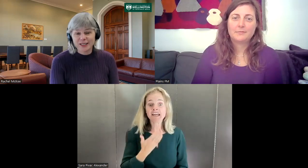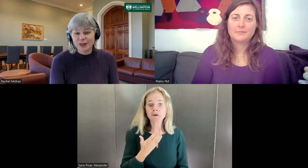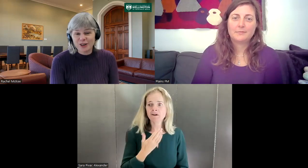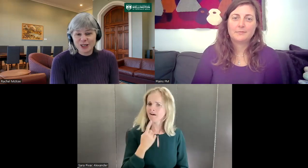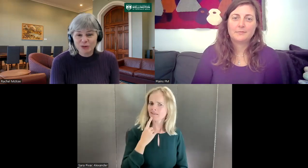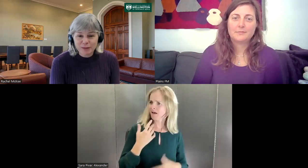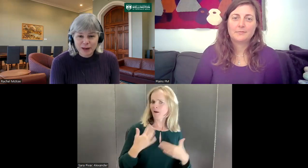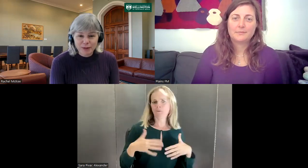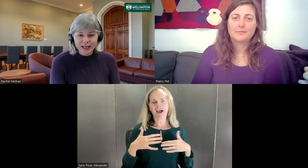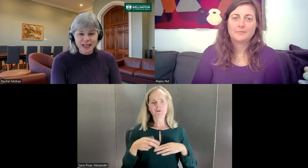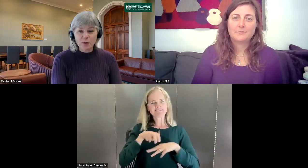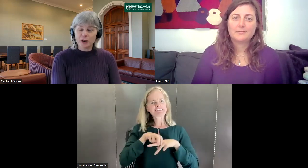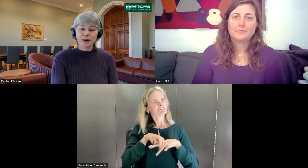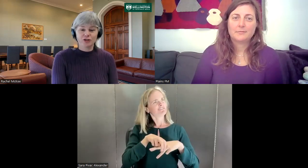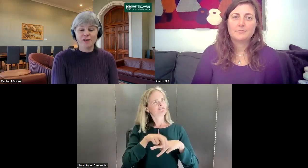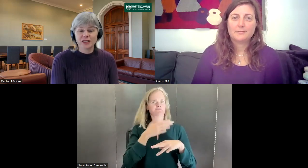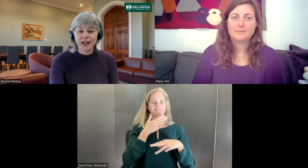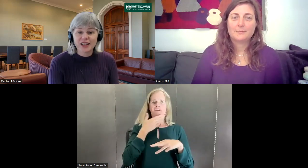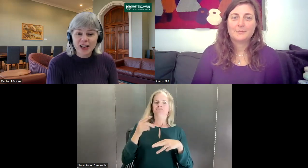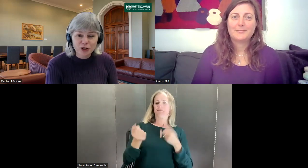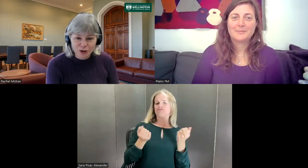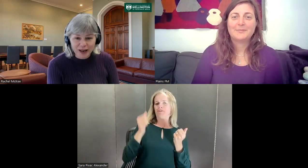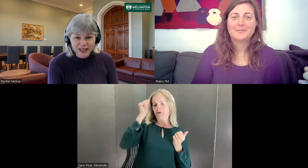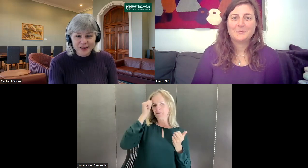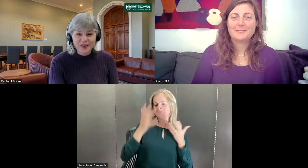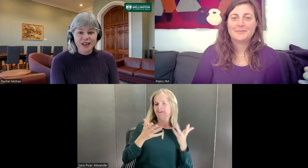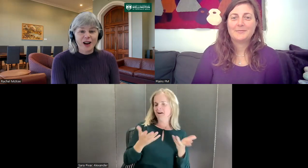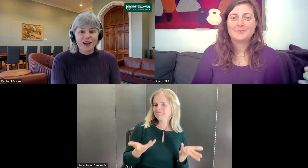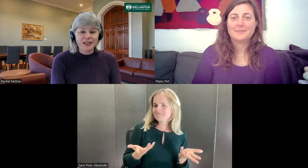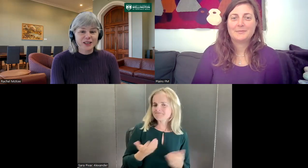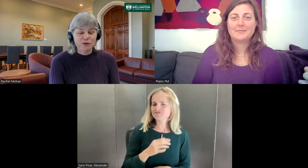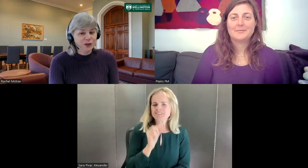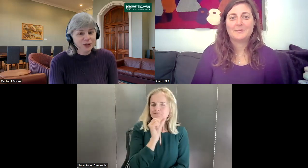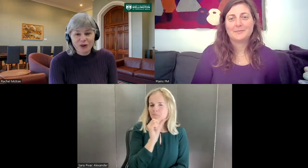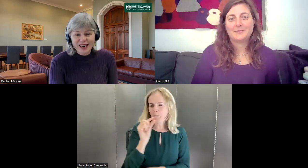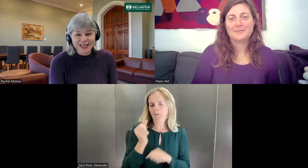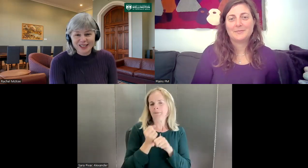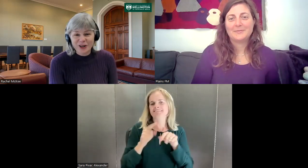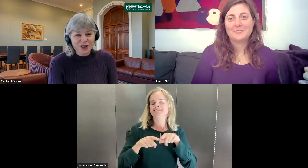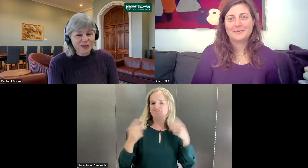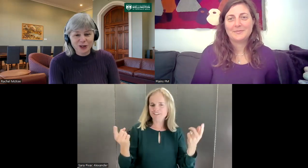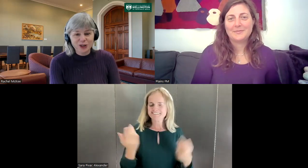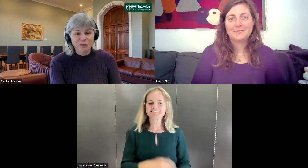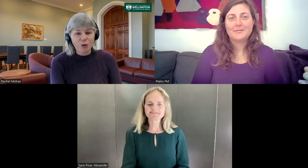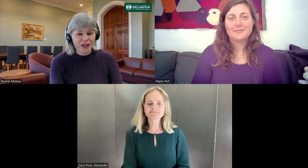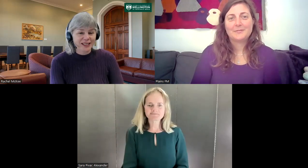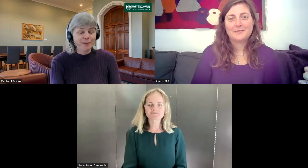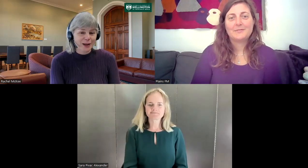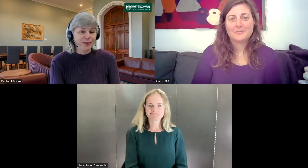a big plus. Even when a bus driver signs, thank you to me, it feels great. So even those small things can make a big